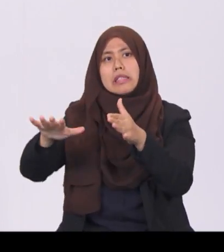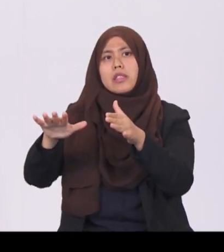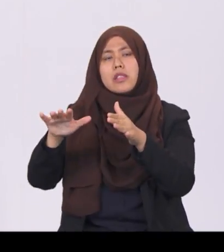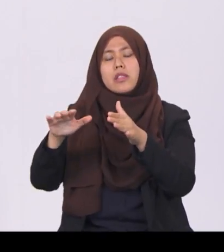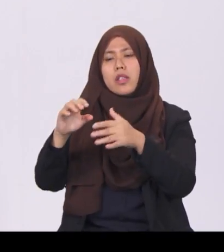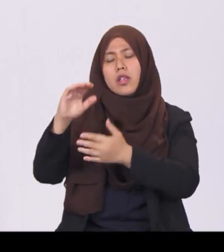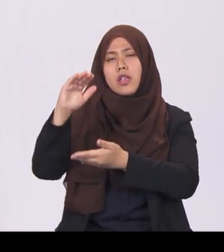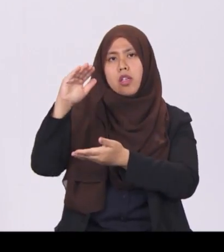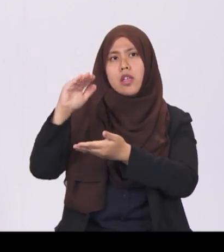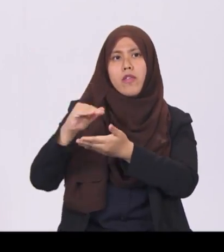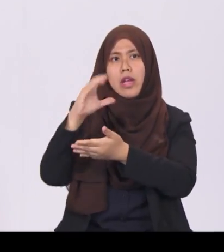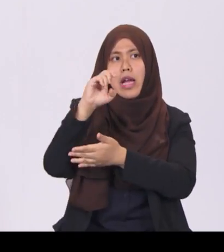carbon price.